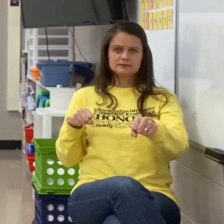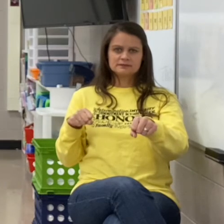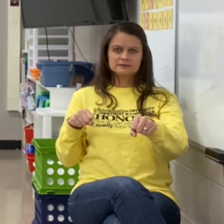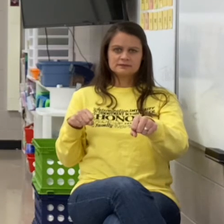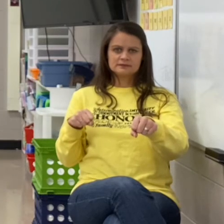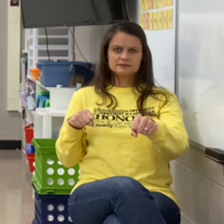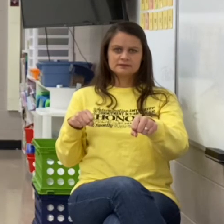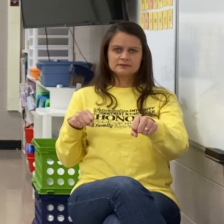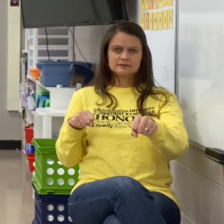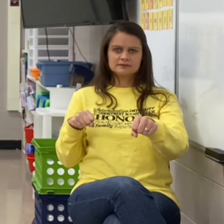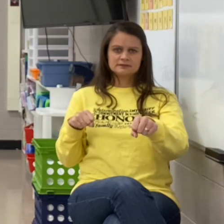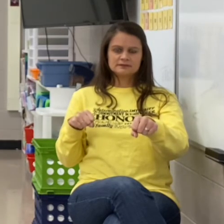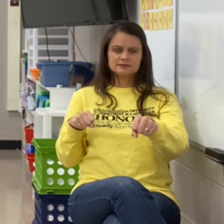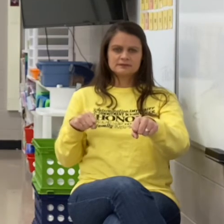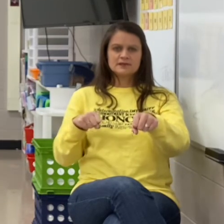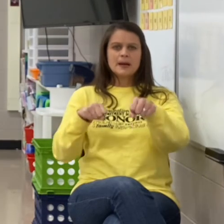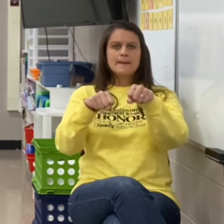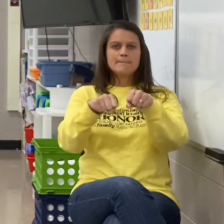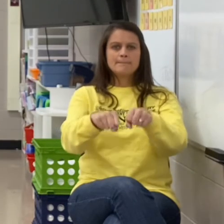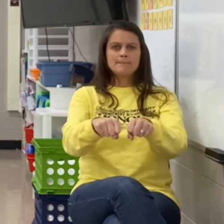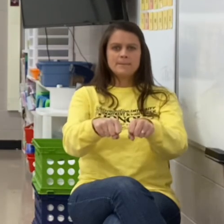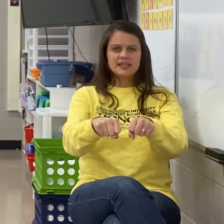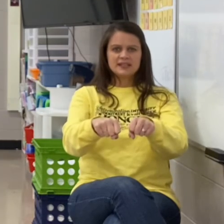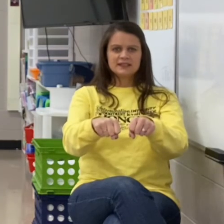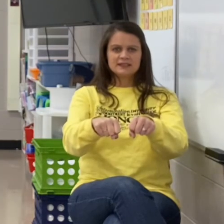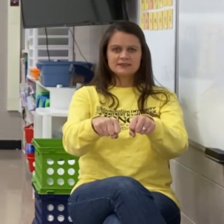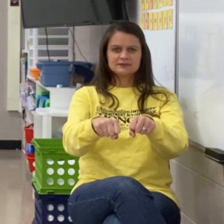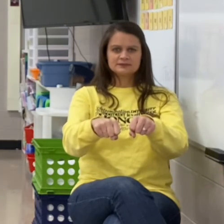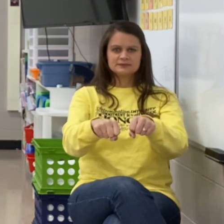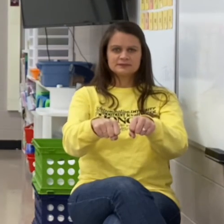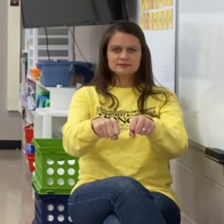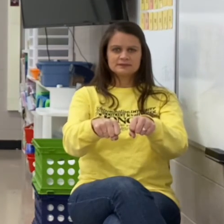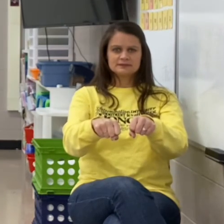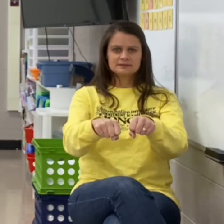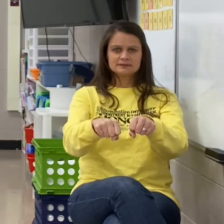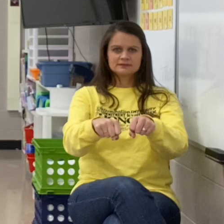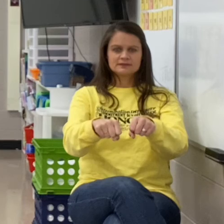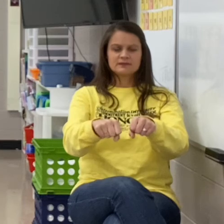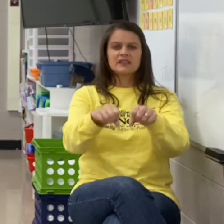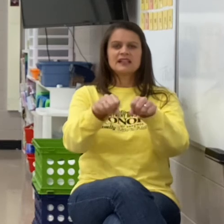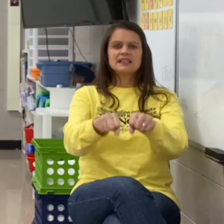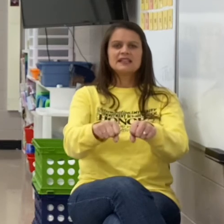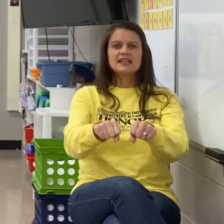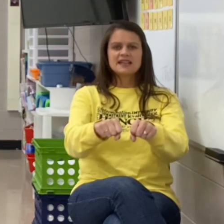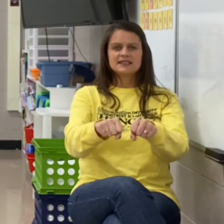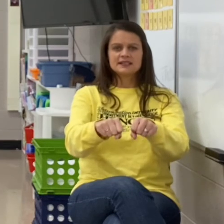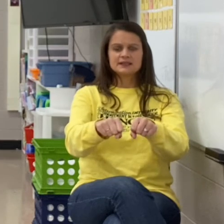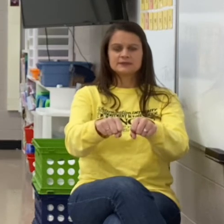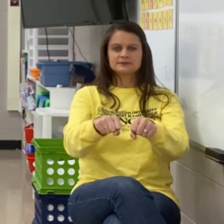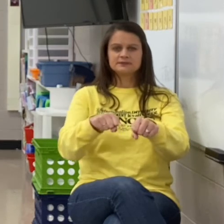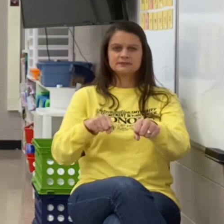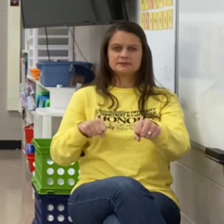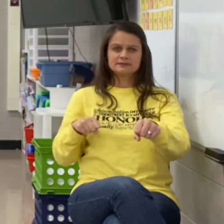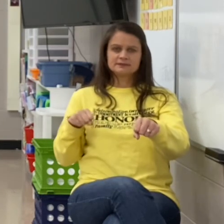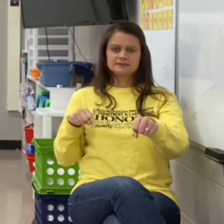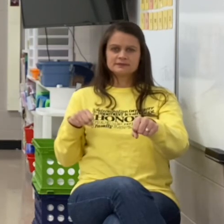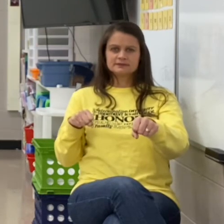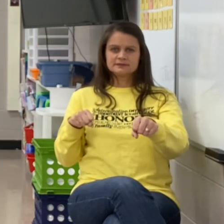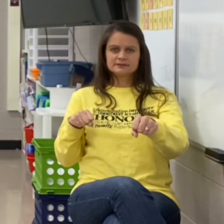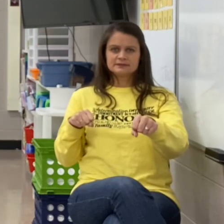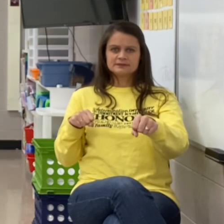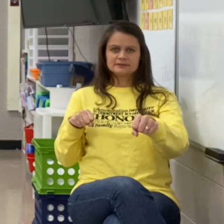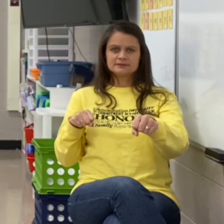to a b and the word becomes fin. Word is net. Net. Change n